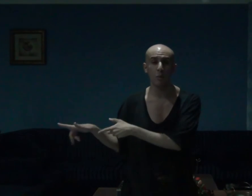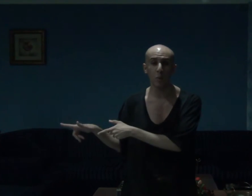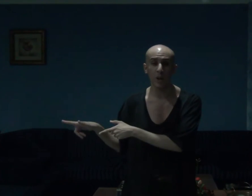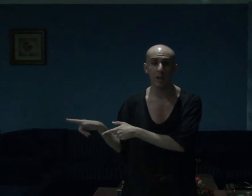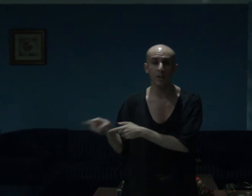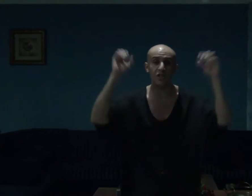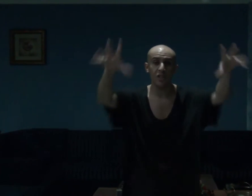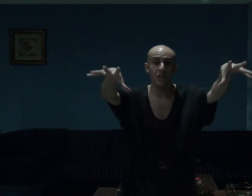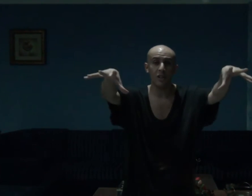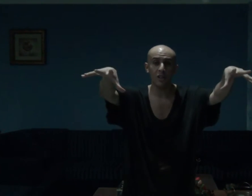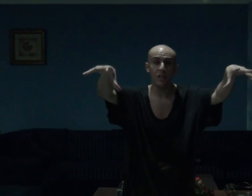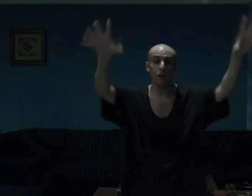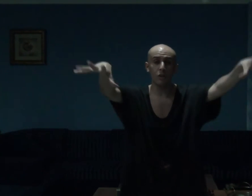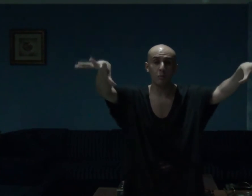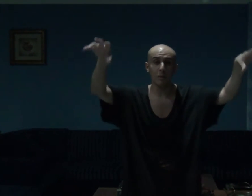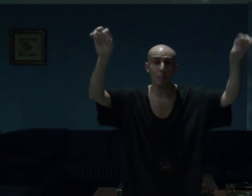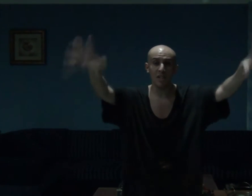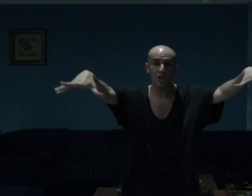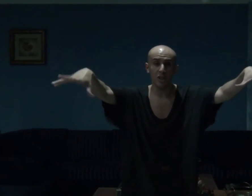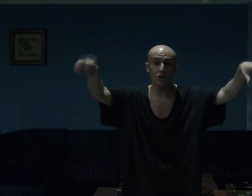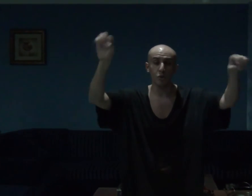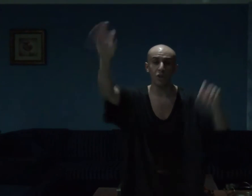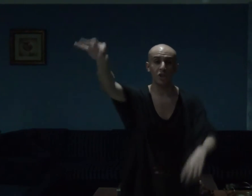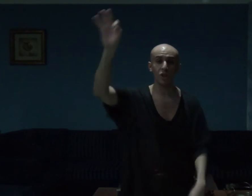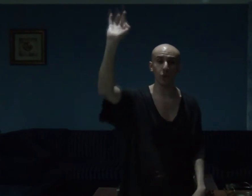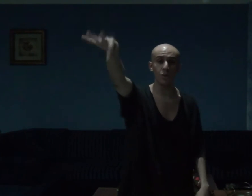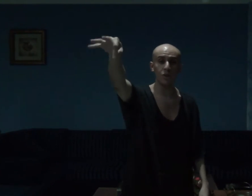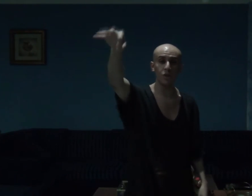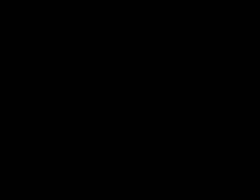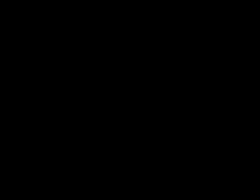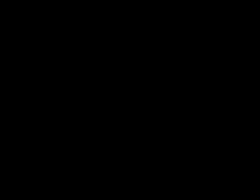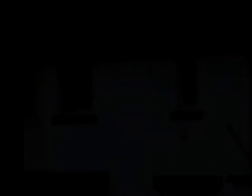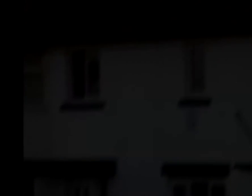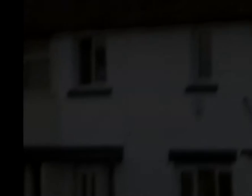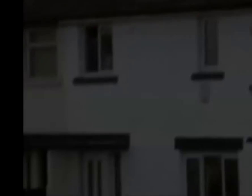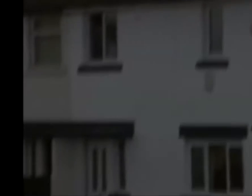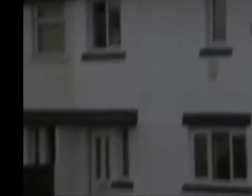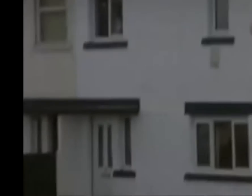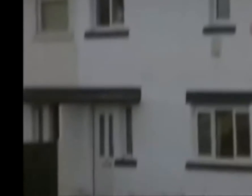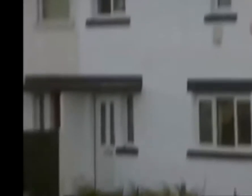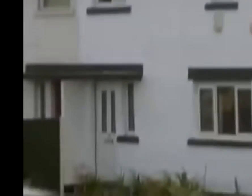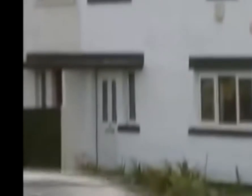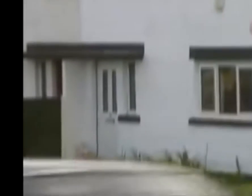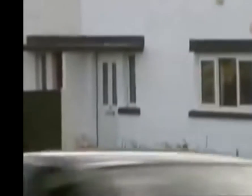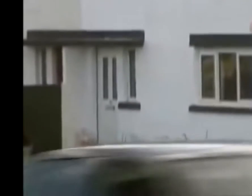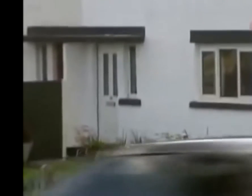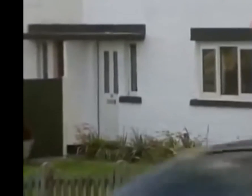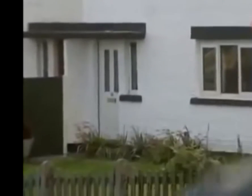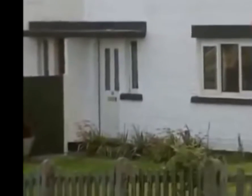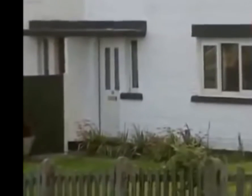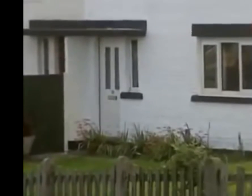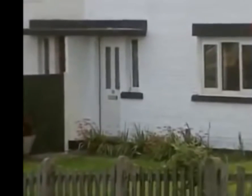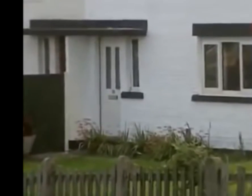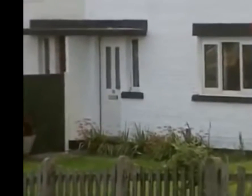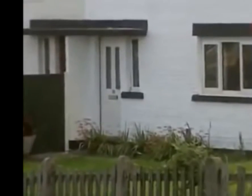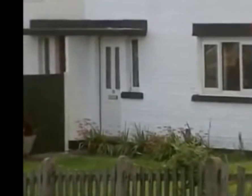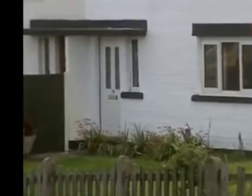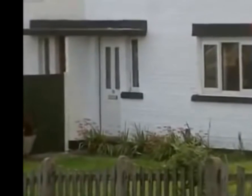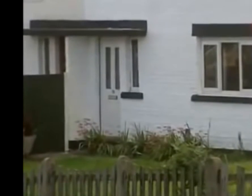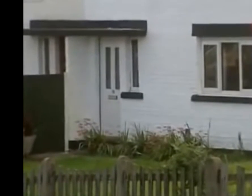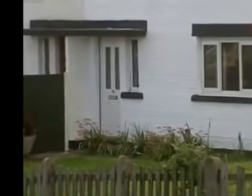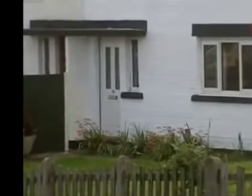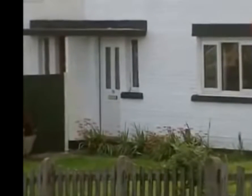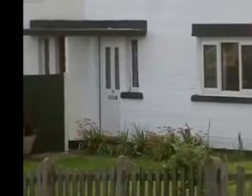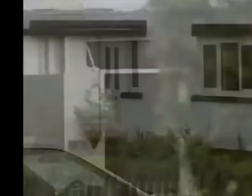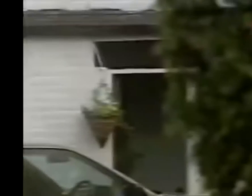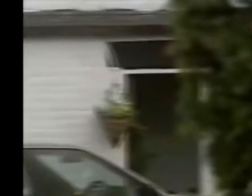to number one and here are the honorable mentions which includes... It was a typical Yorkshire household. Peter's